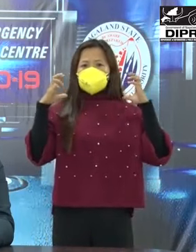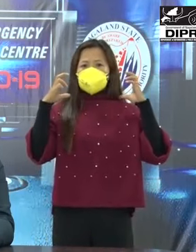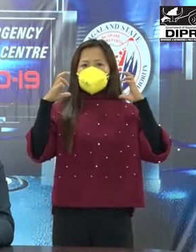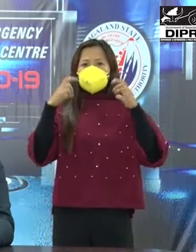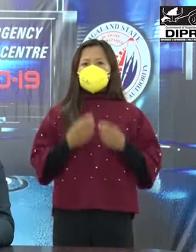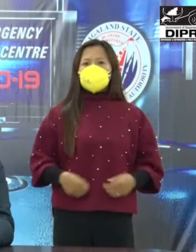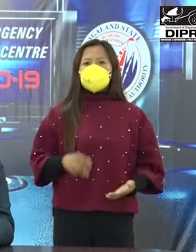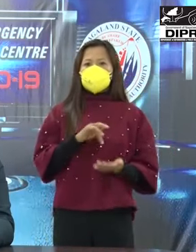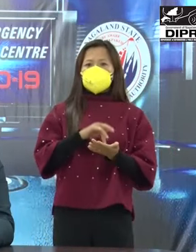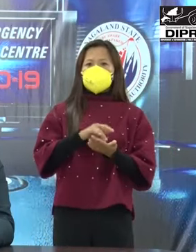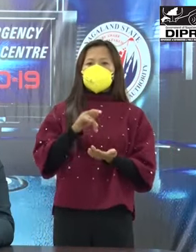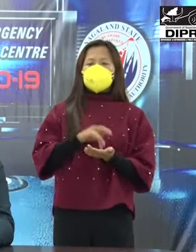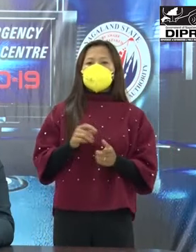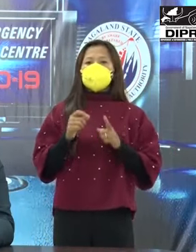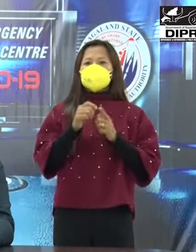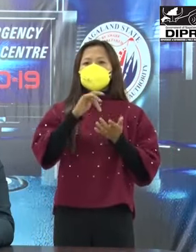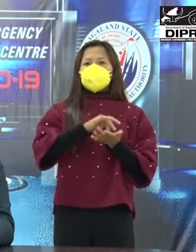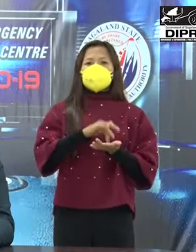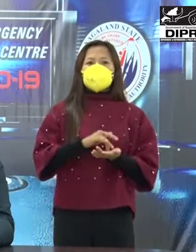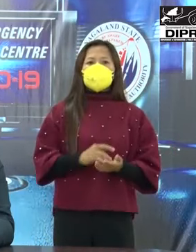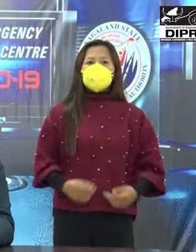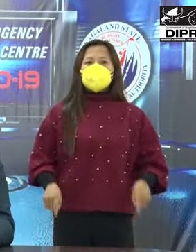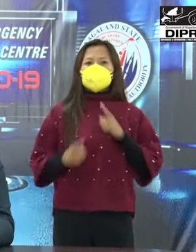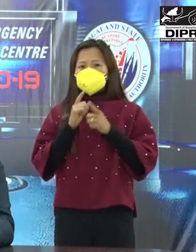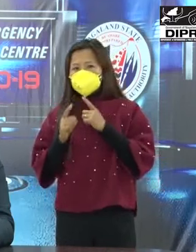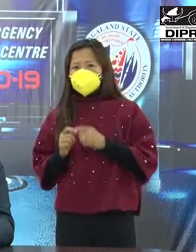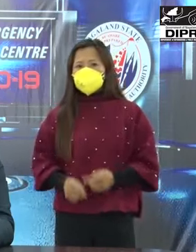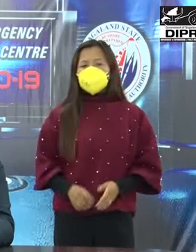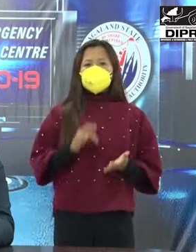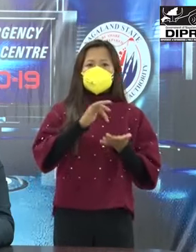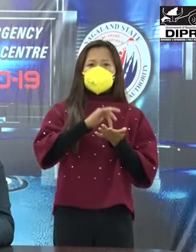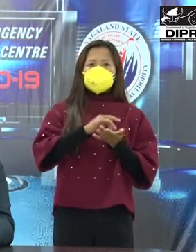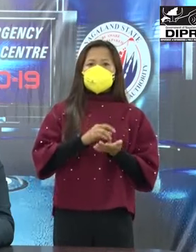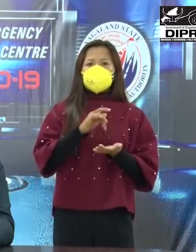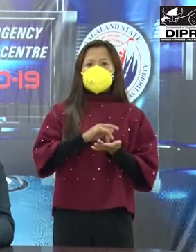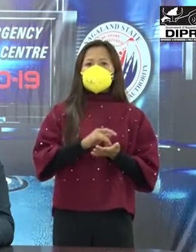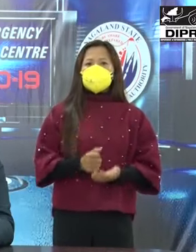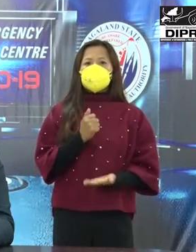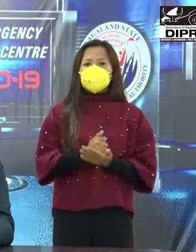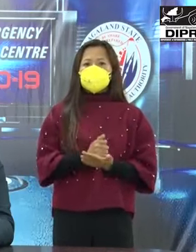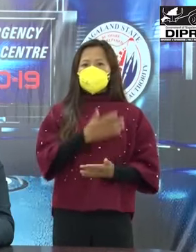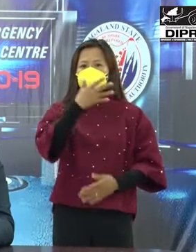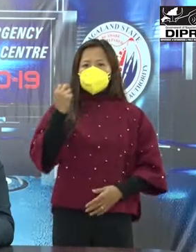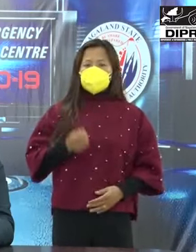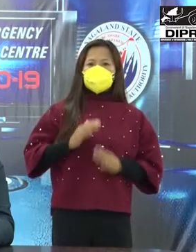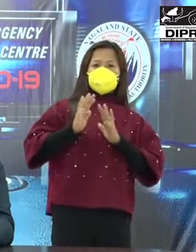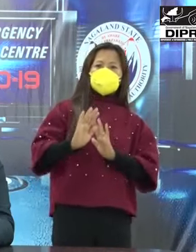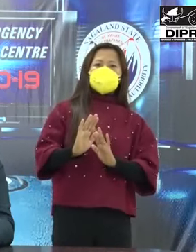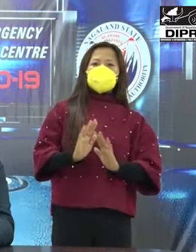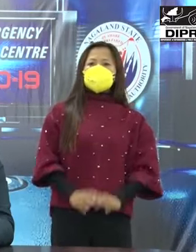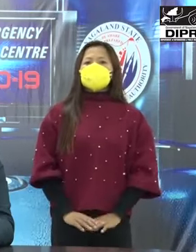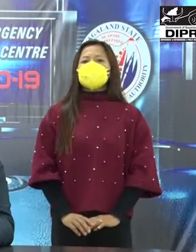public places and spitting in public spaces should be completely avoided. Further,